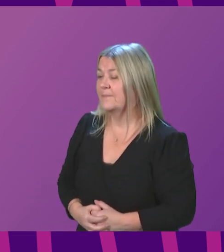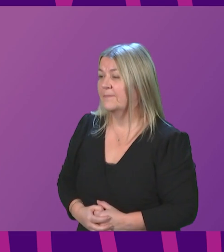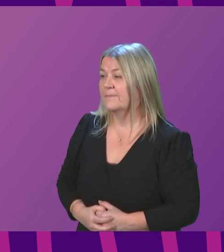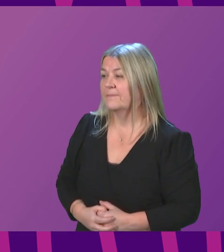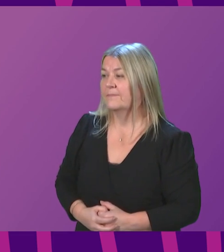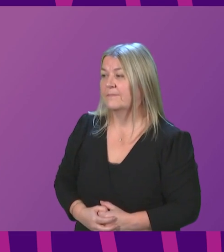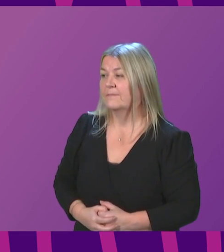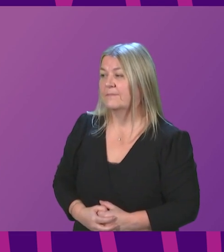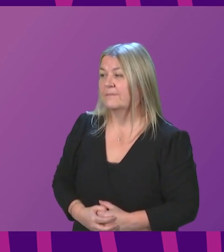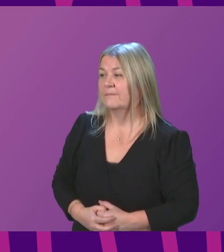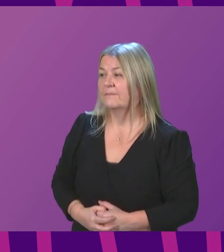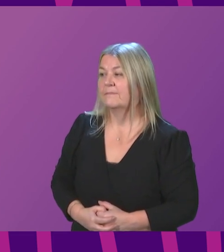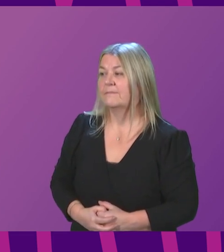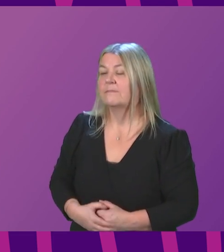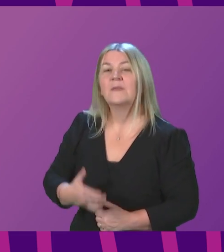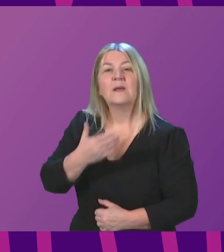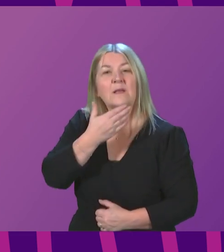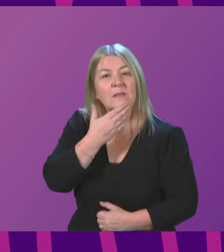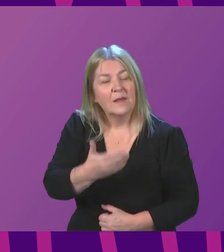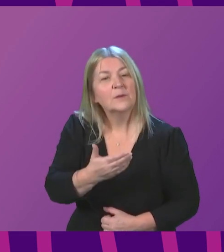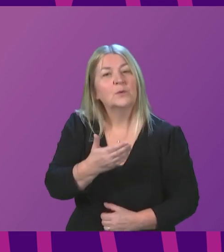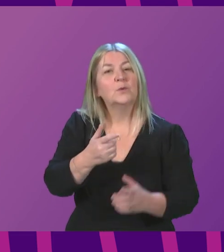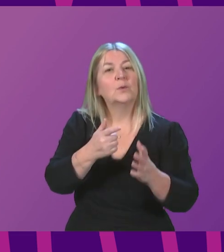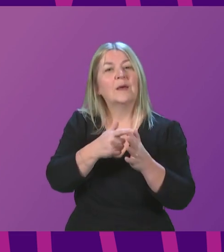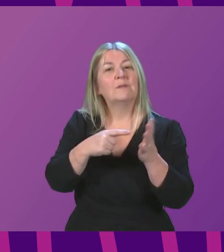and I call Evelyn Tweed for a point of order